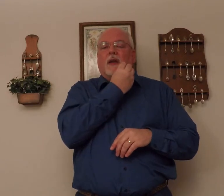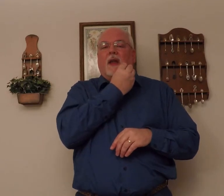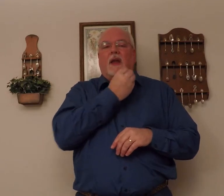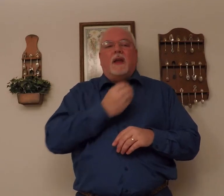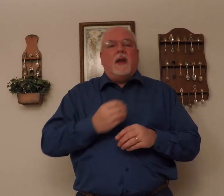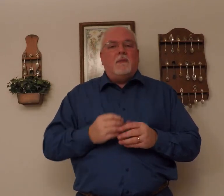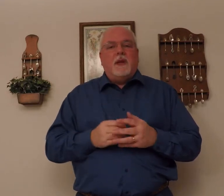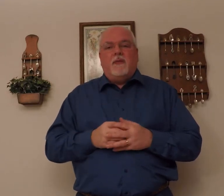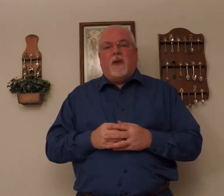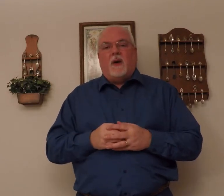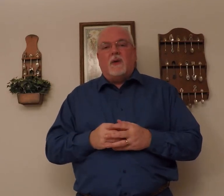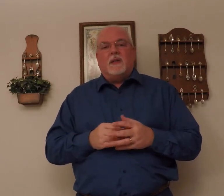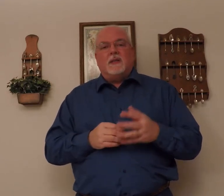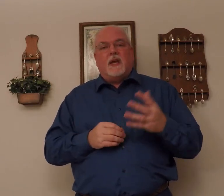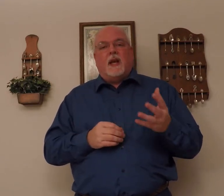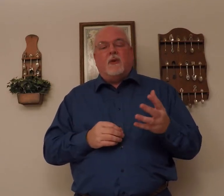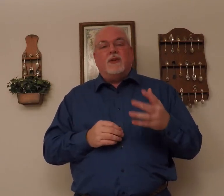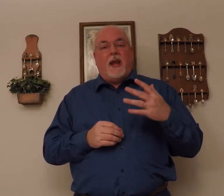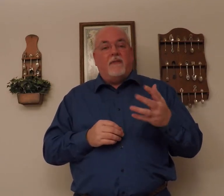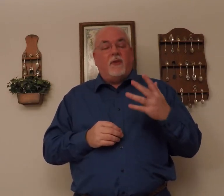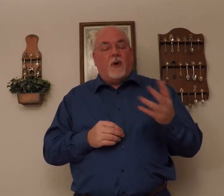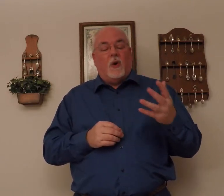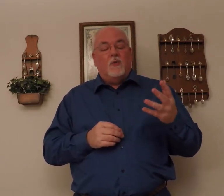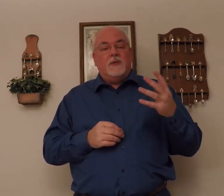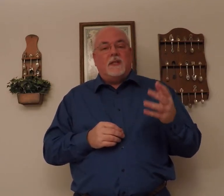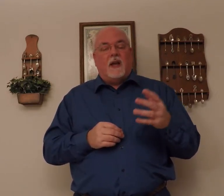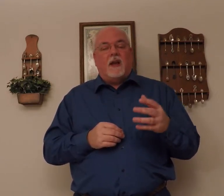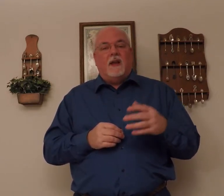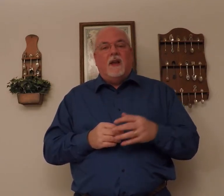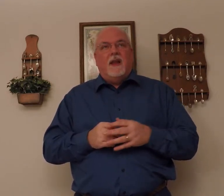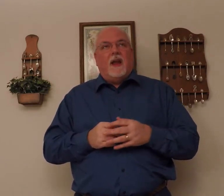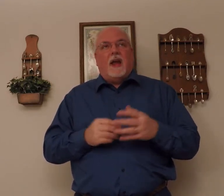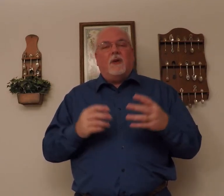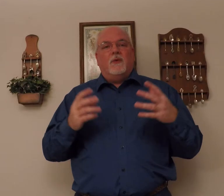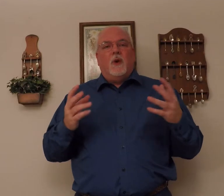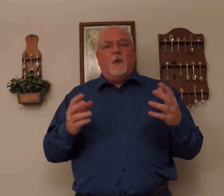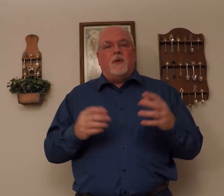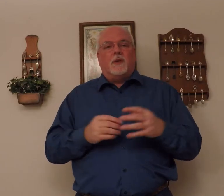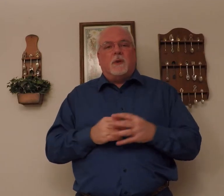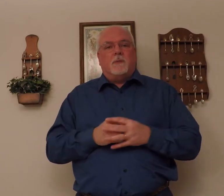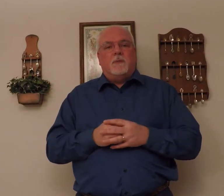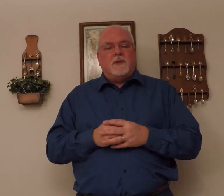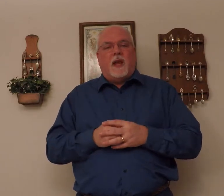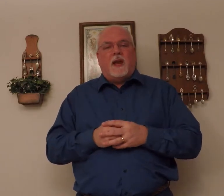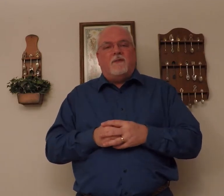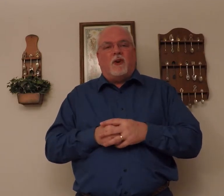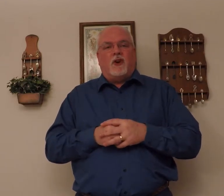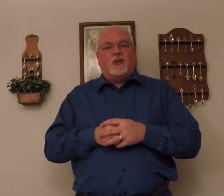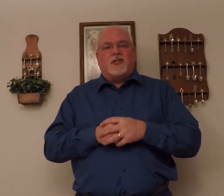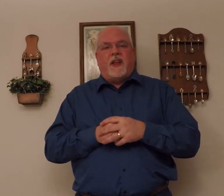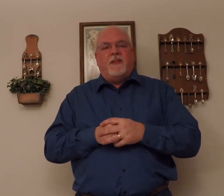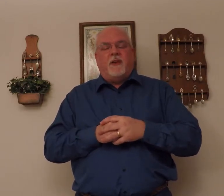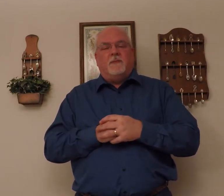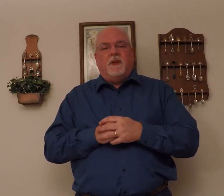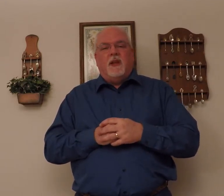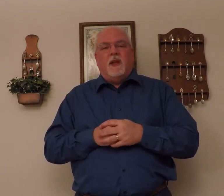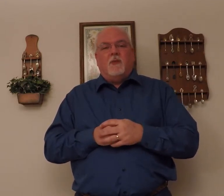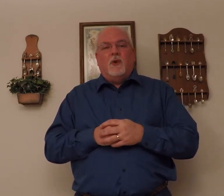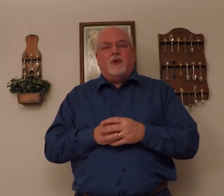And not many flowers in sign language have their own sign. I don't know that there's a sign for chrysanthemum. Which